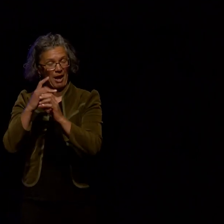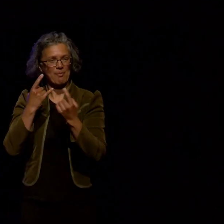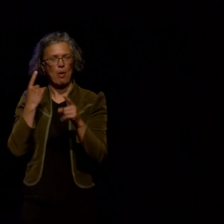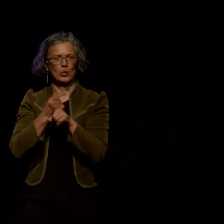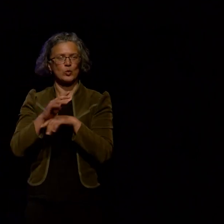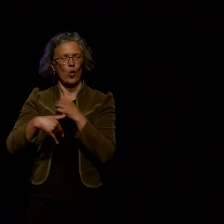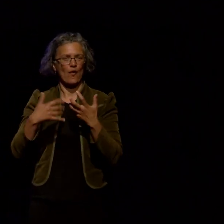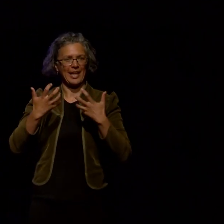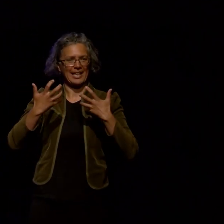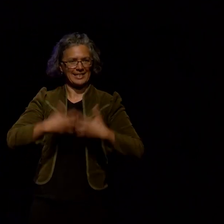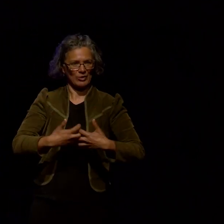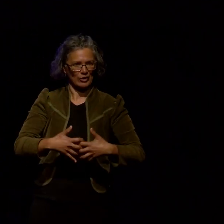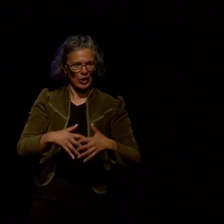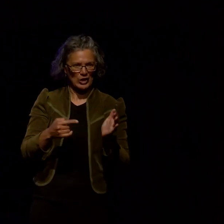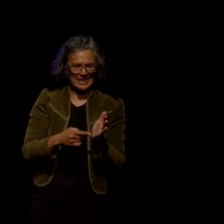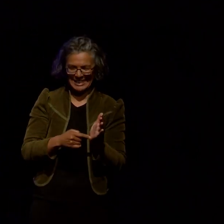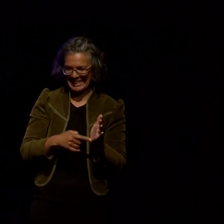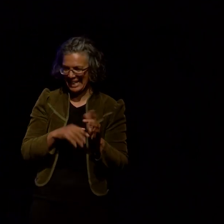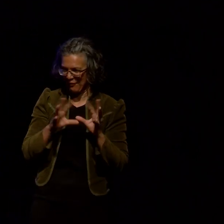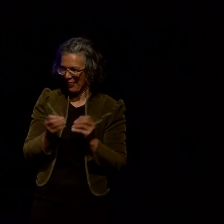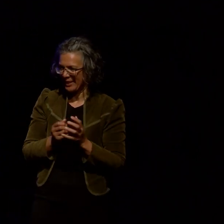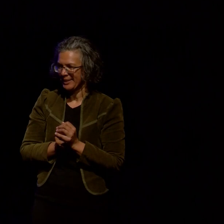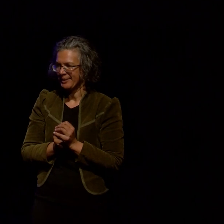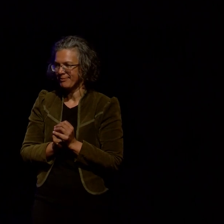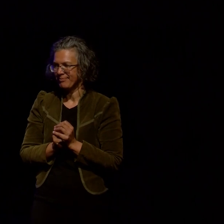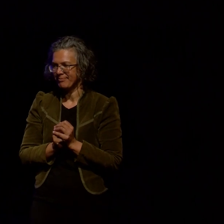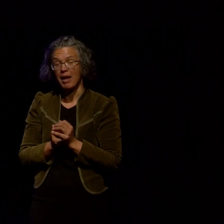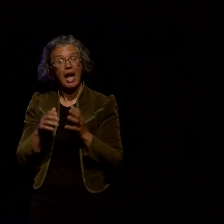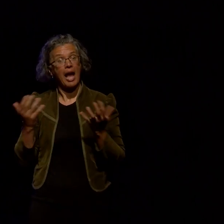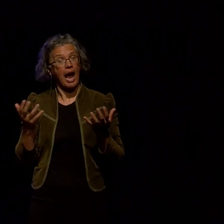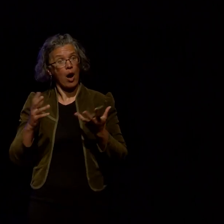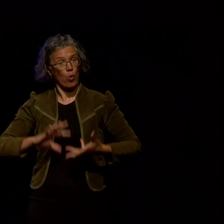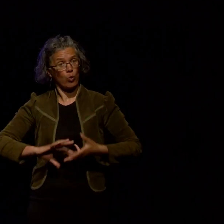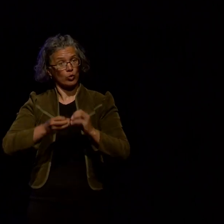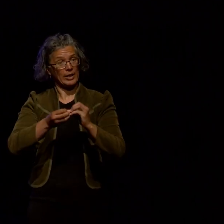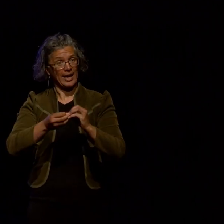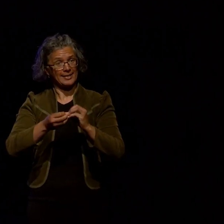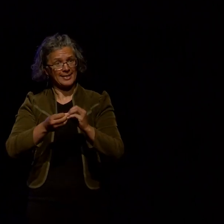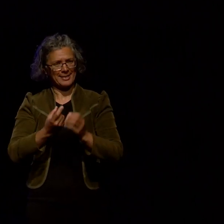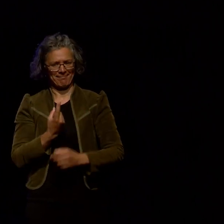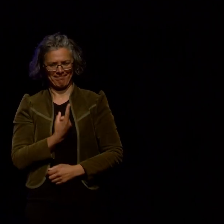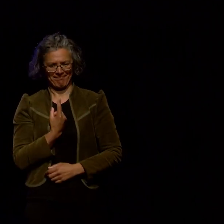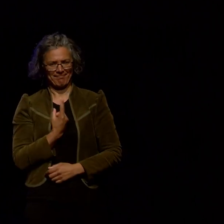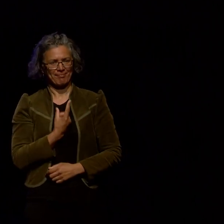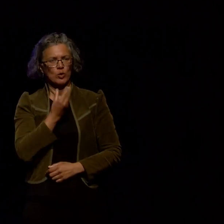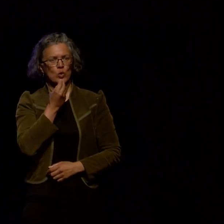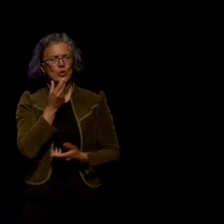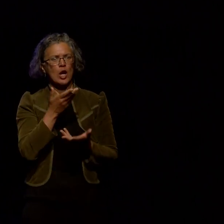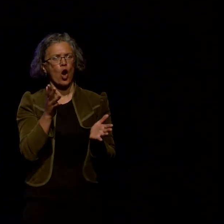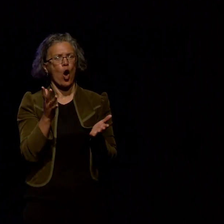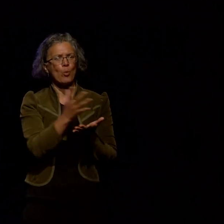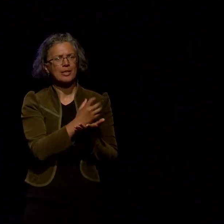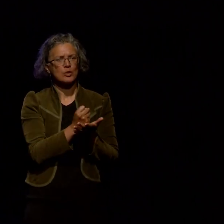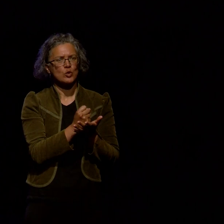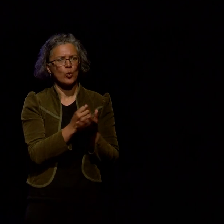you're interested everything was created by me in using open source software